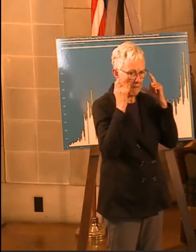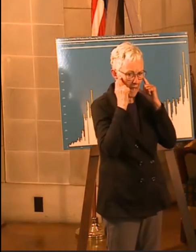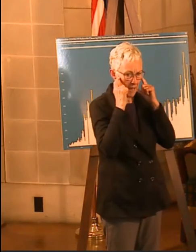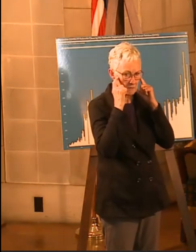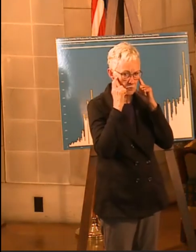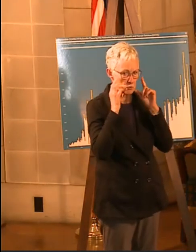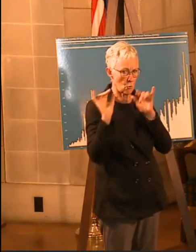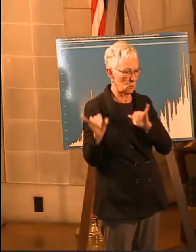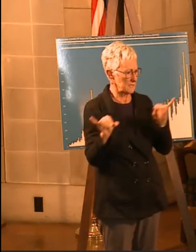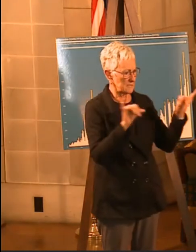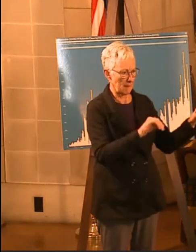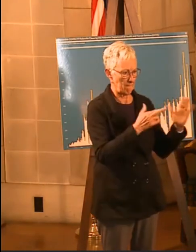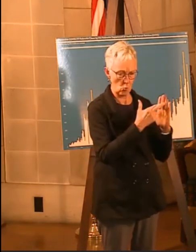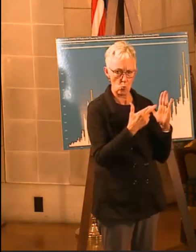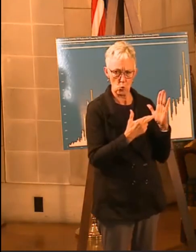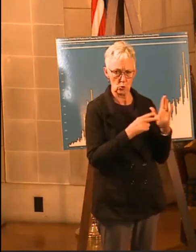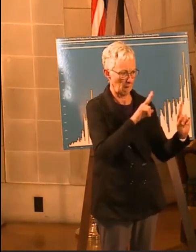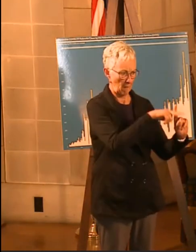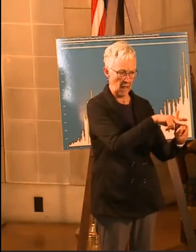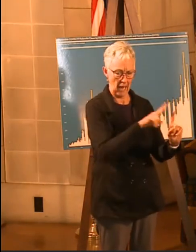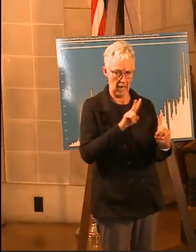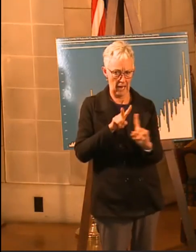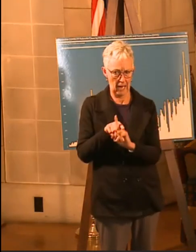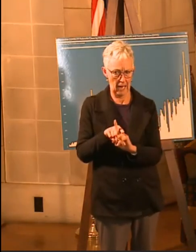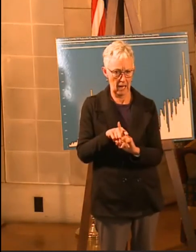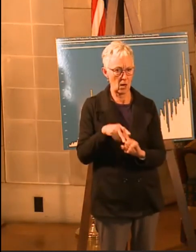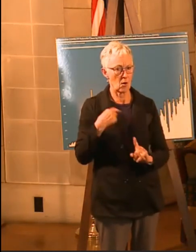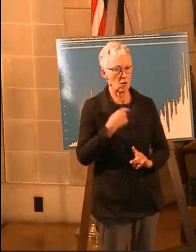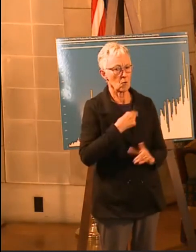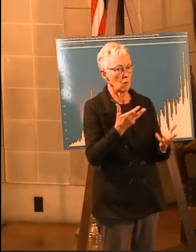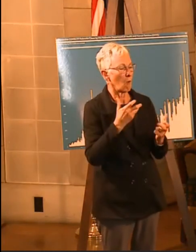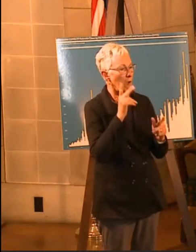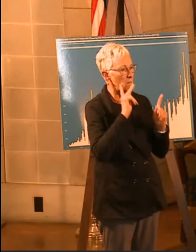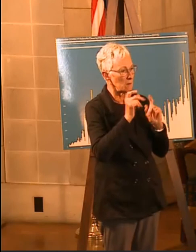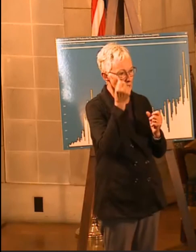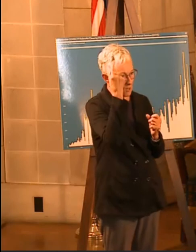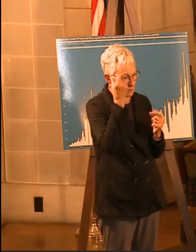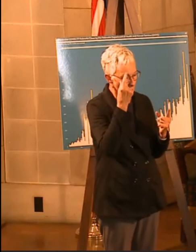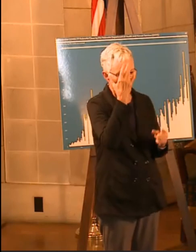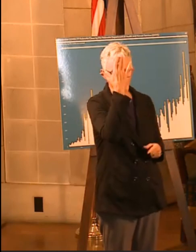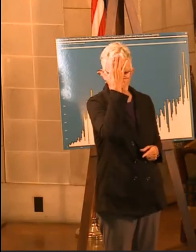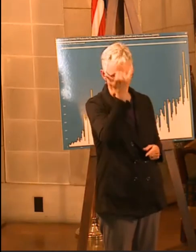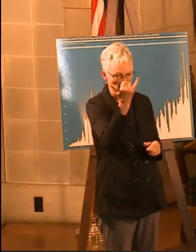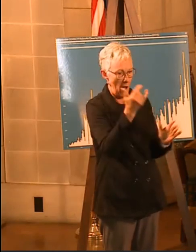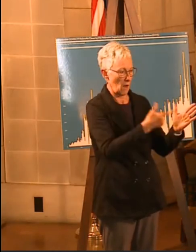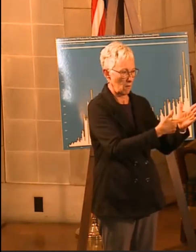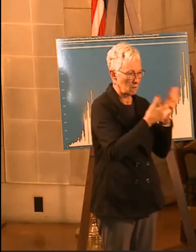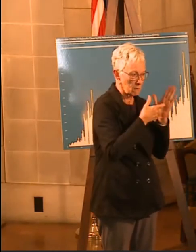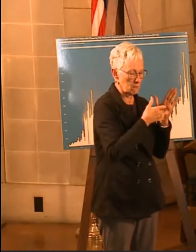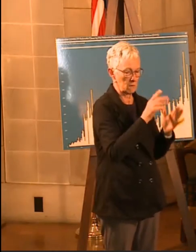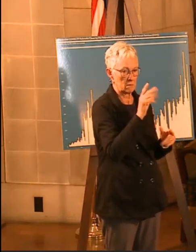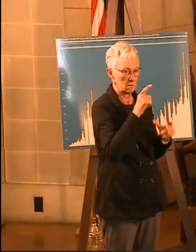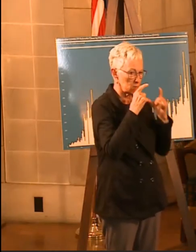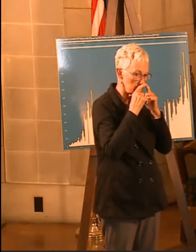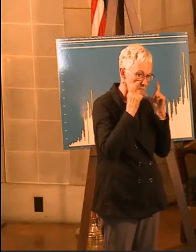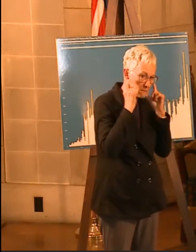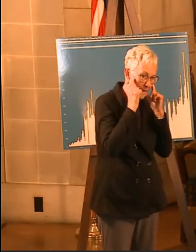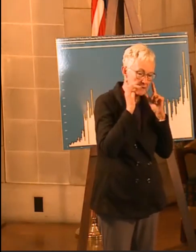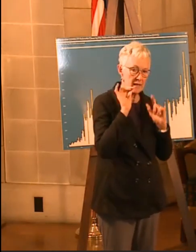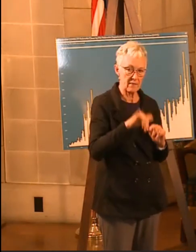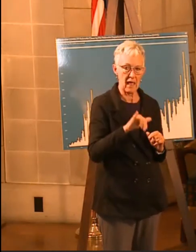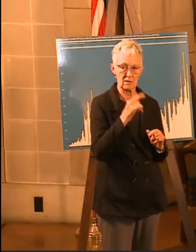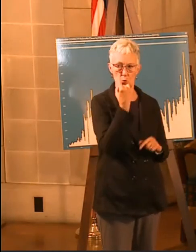That's why we need people to actually understand why they're doing what they're doing with regard to masks and understanding that's a tool for us to use